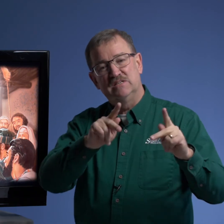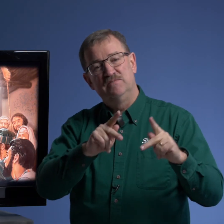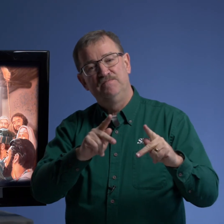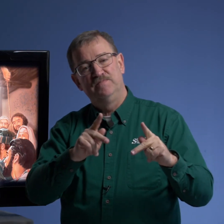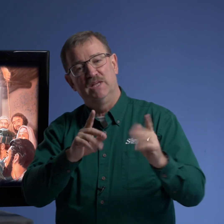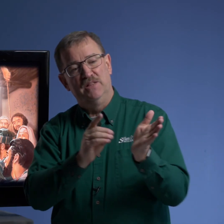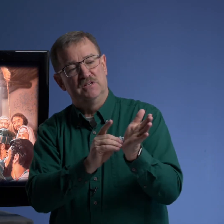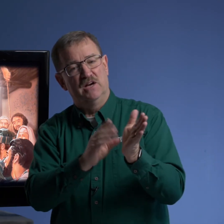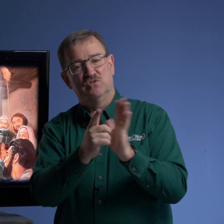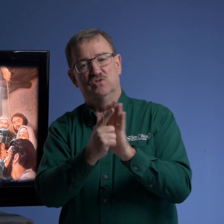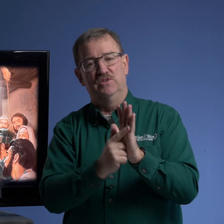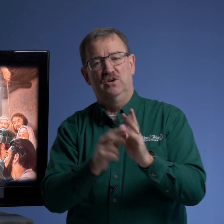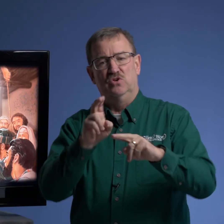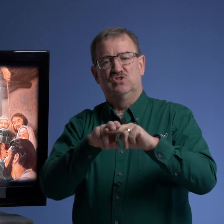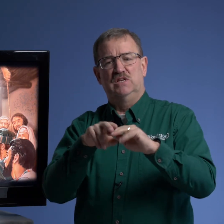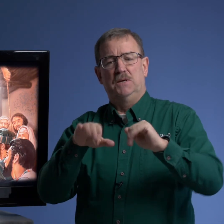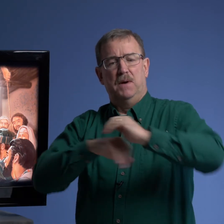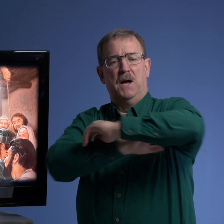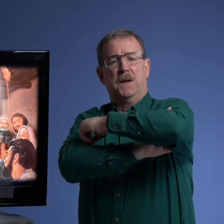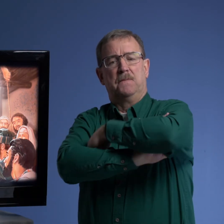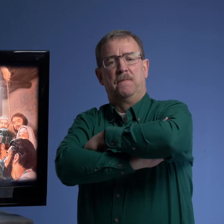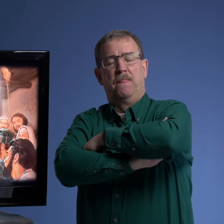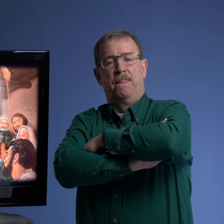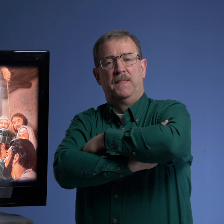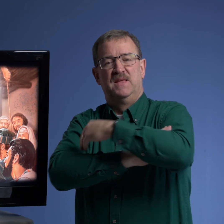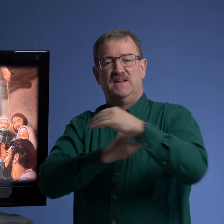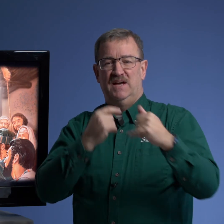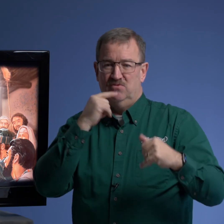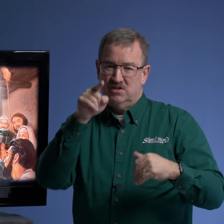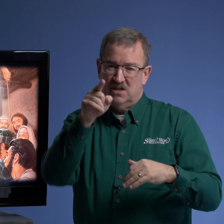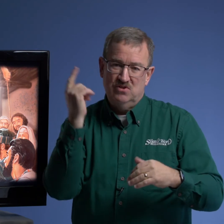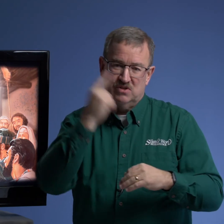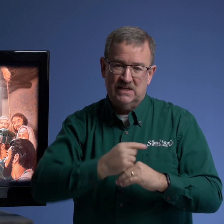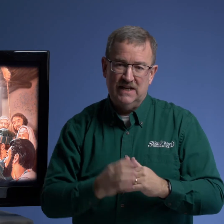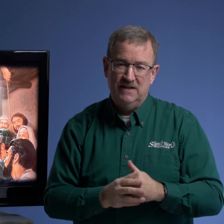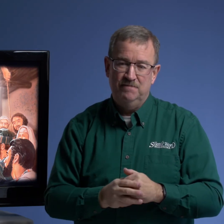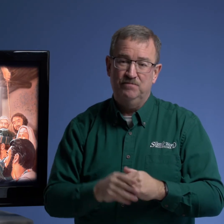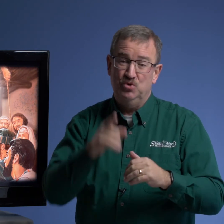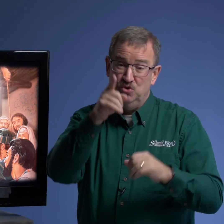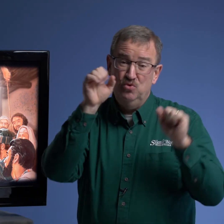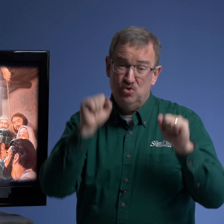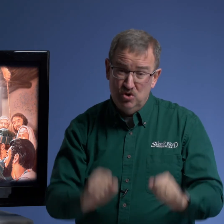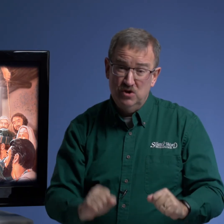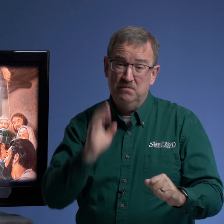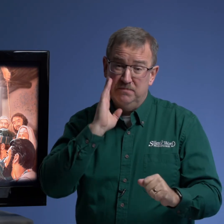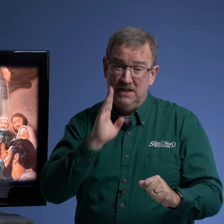and the doctors of the law sitting by i want to tell you today you could be